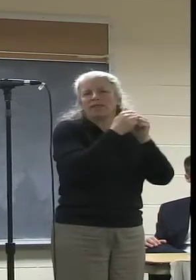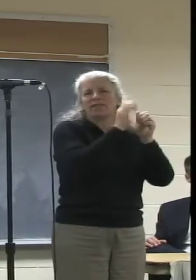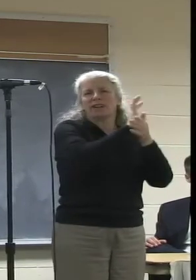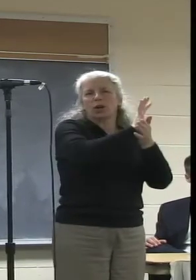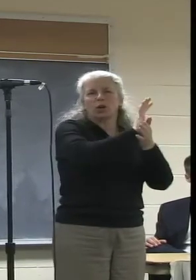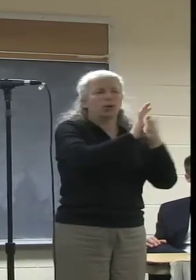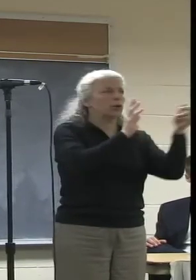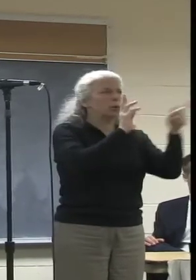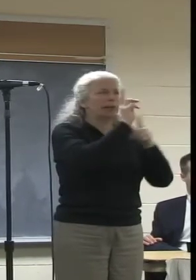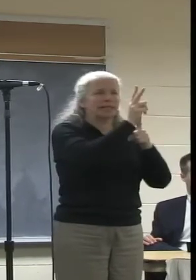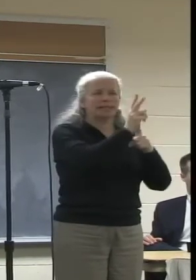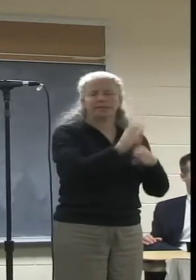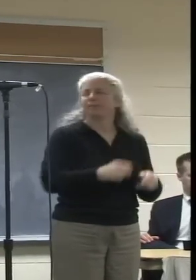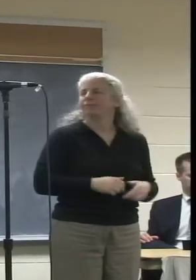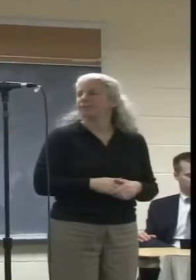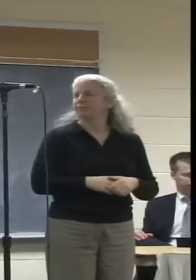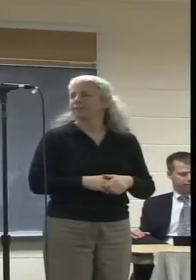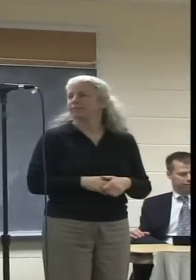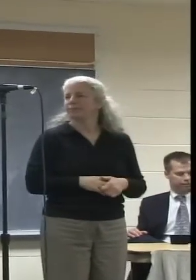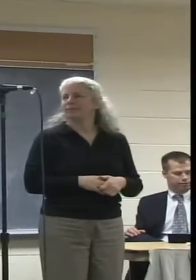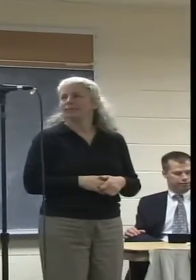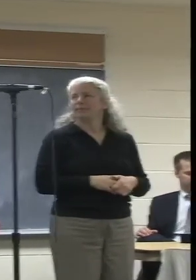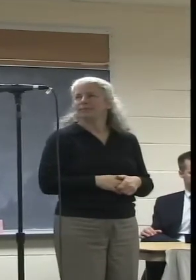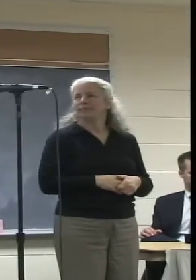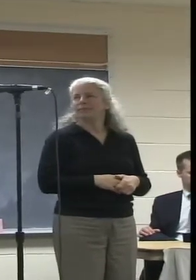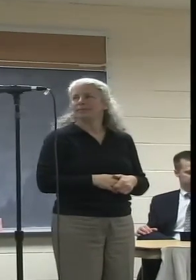about two minutes long. will. Final.